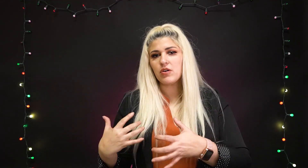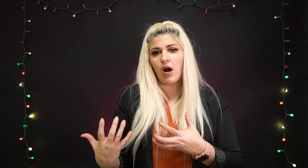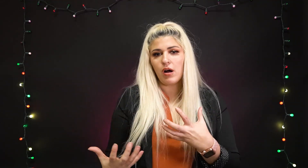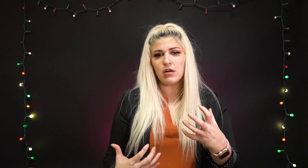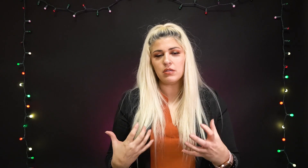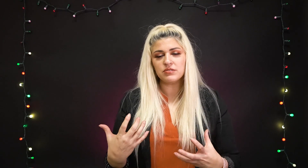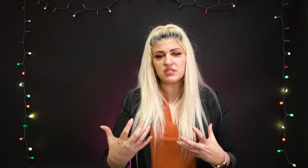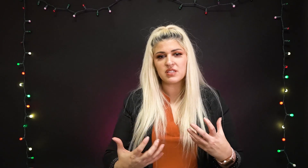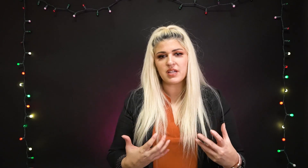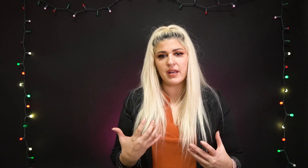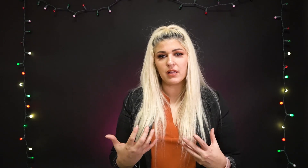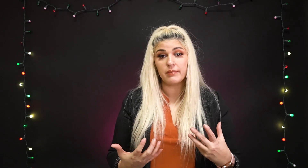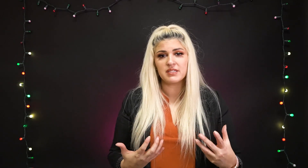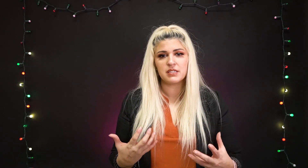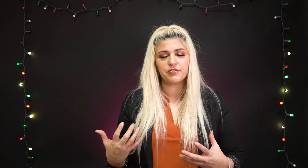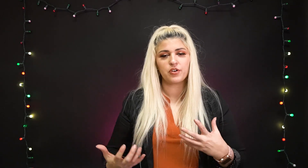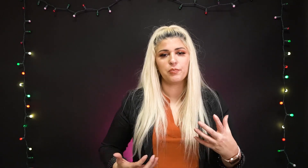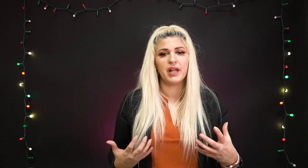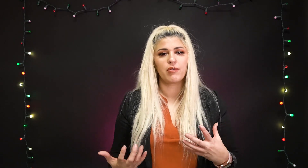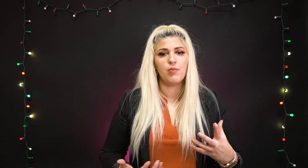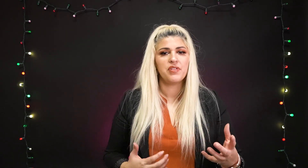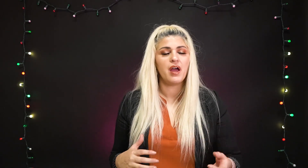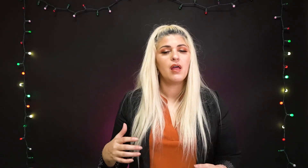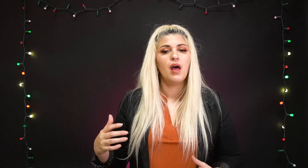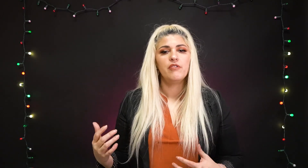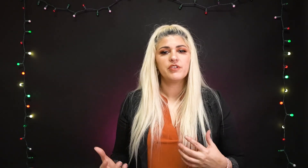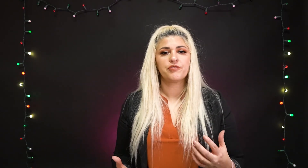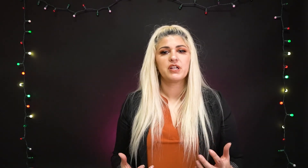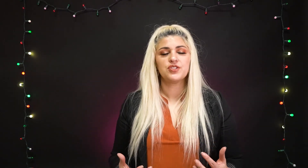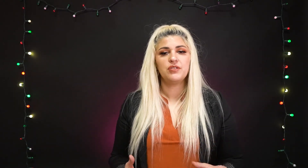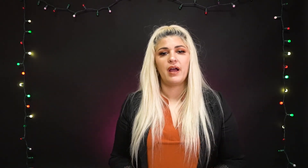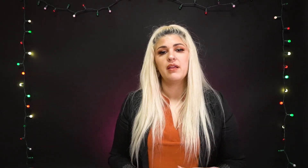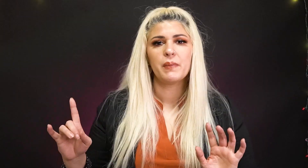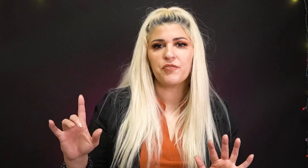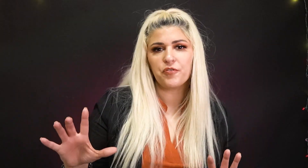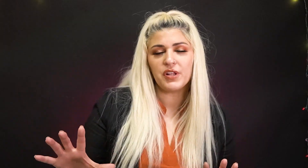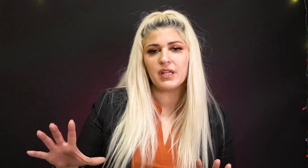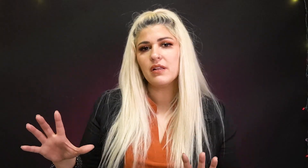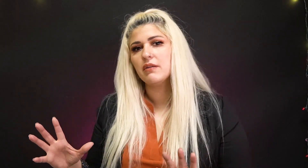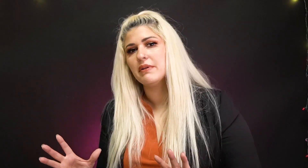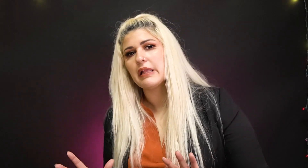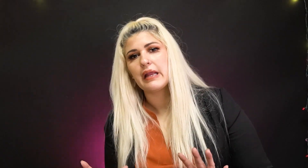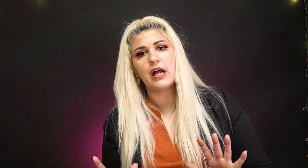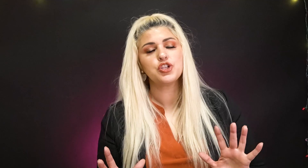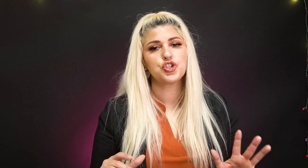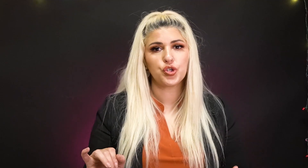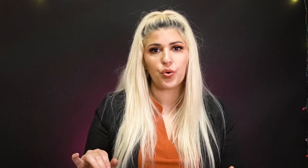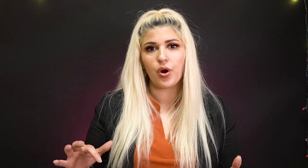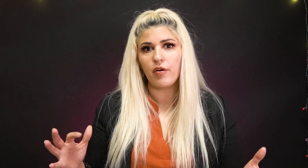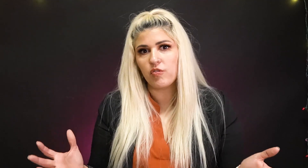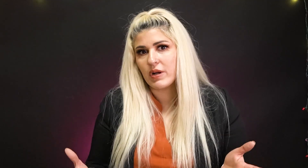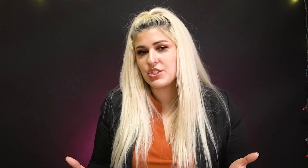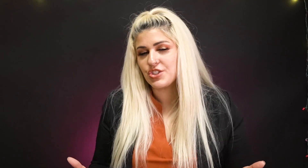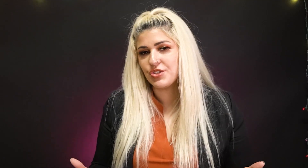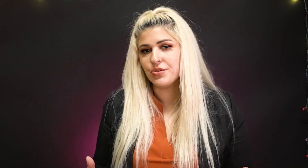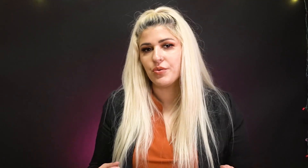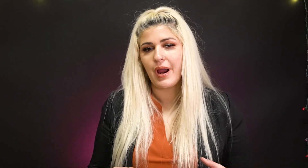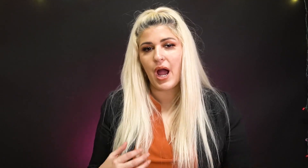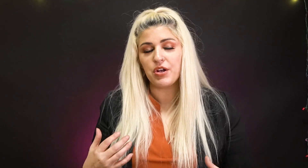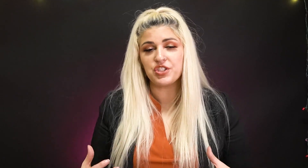called to sign a little bit different or play around with that feel free to do that but if you're feeling a little bit like unsure of what to do or how to